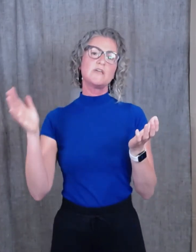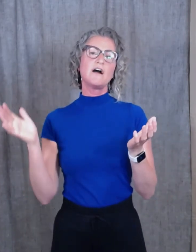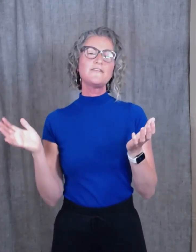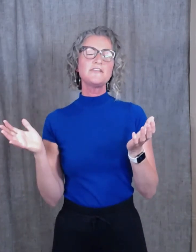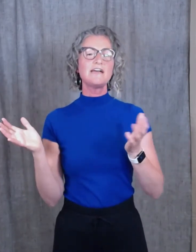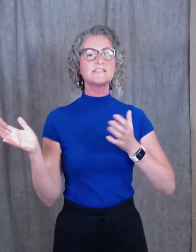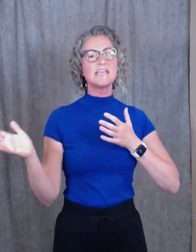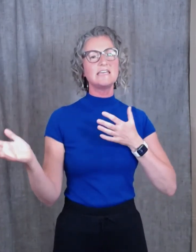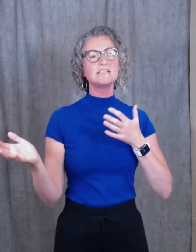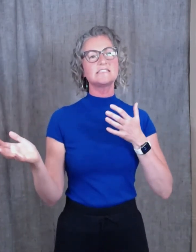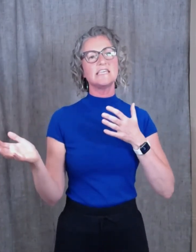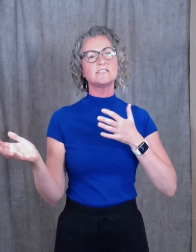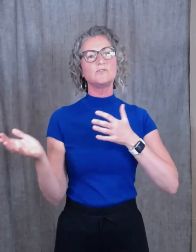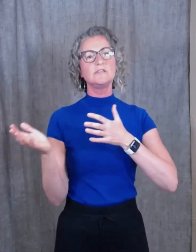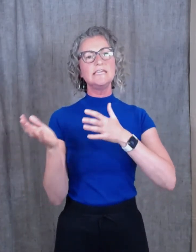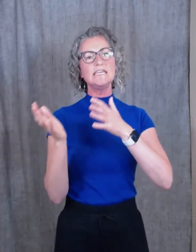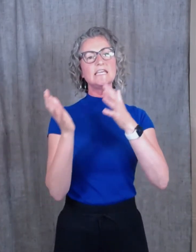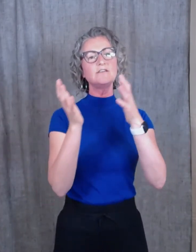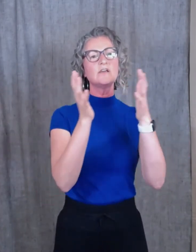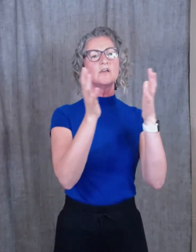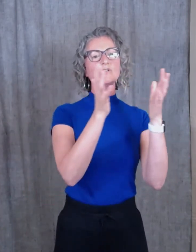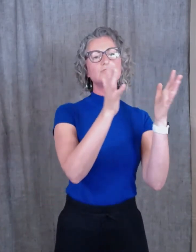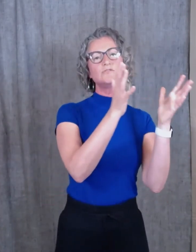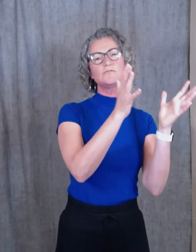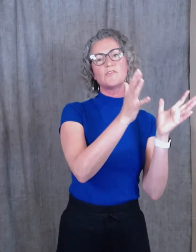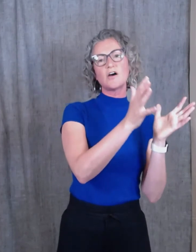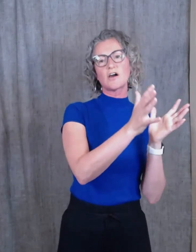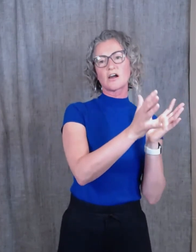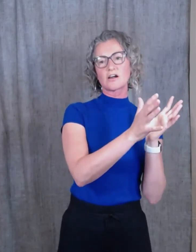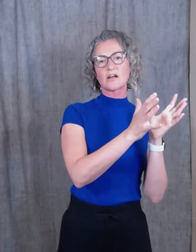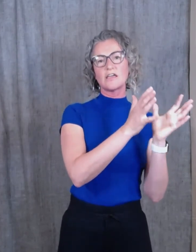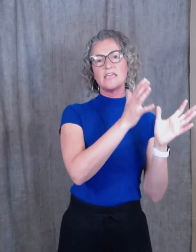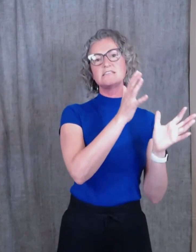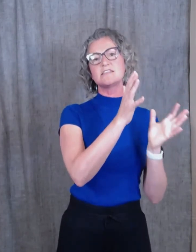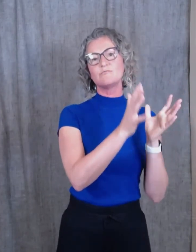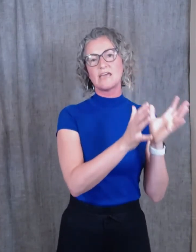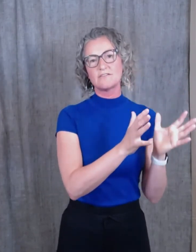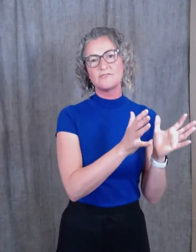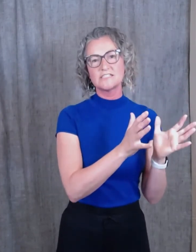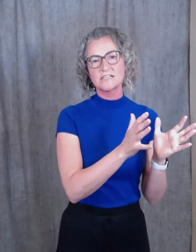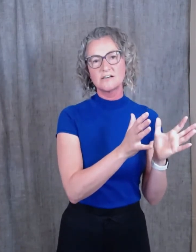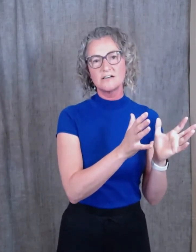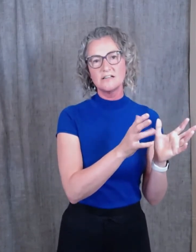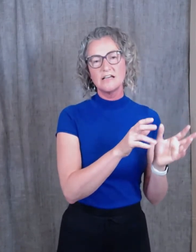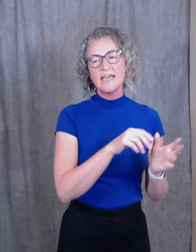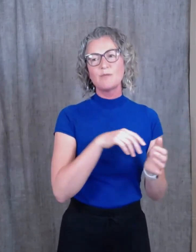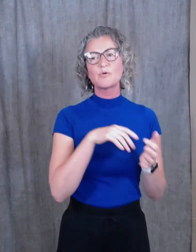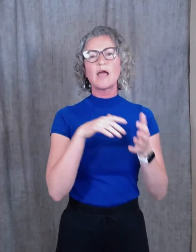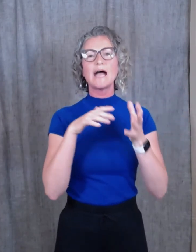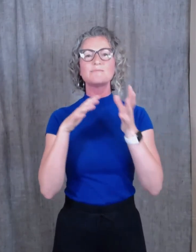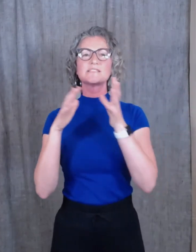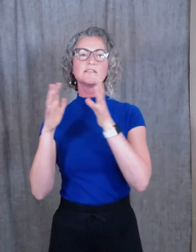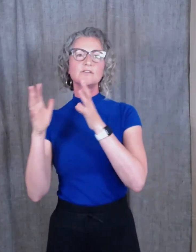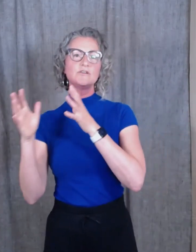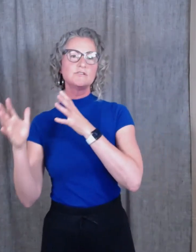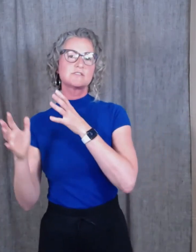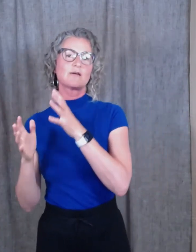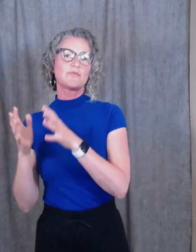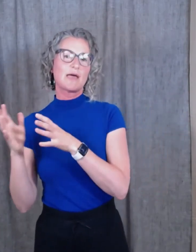often have a tendency to lean too far into the metaphysical and perhaps lose some of that